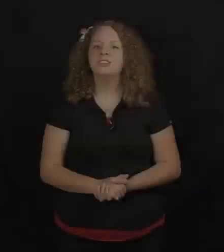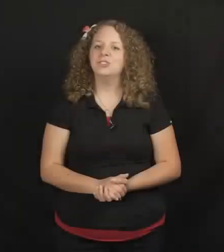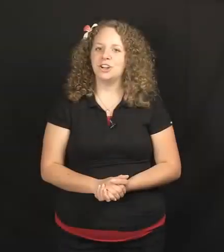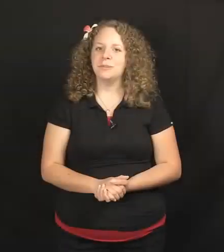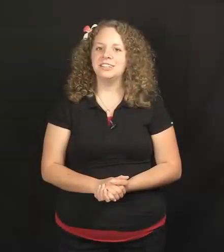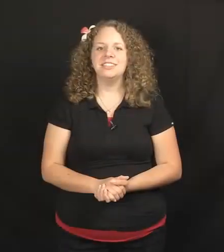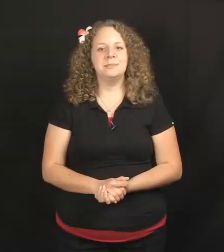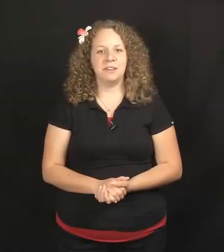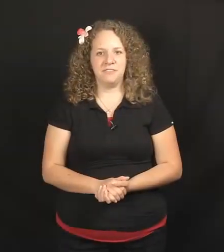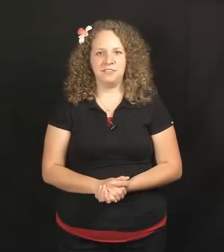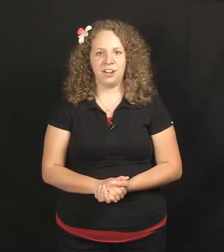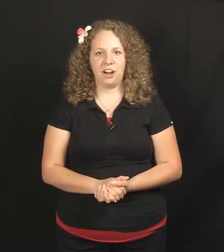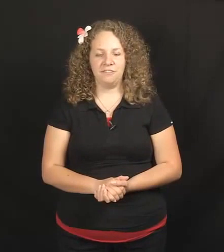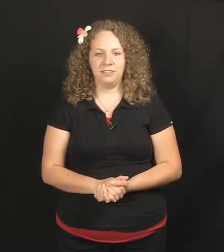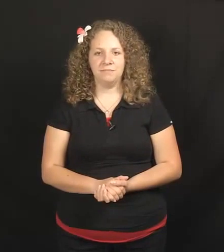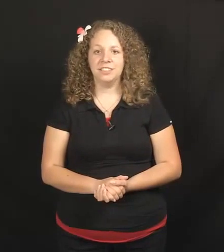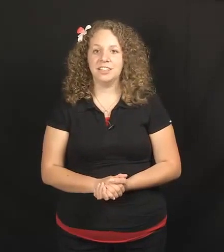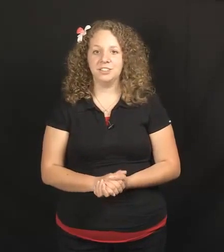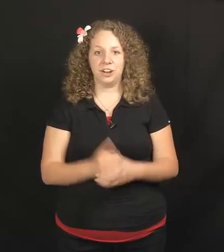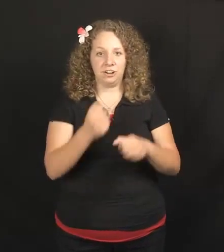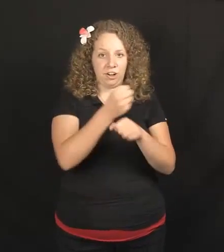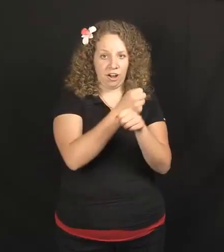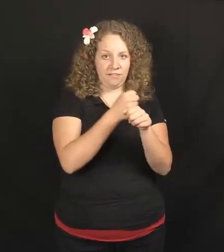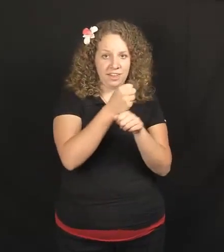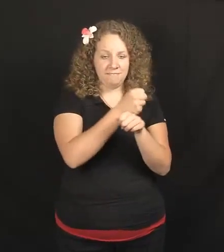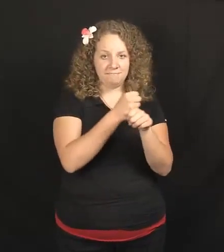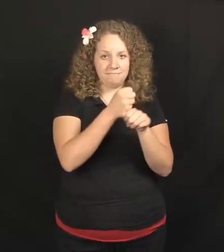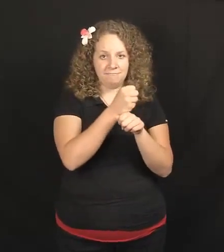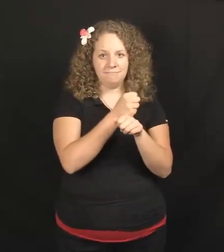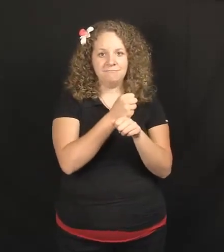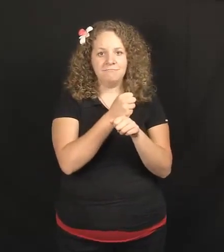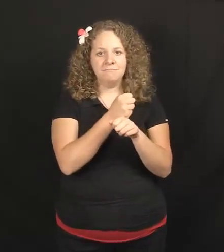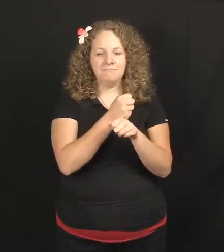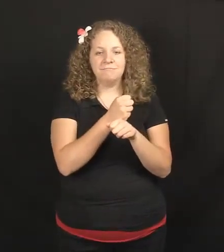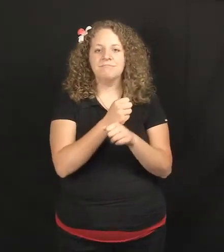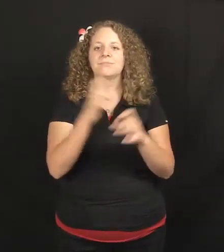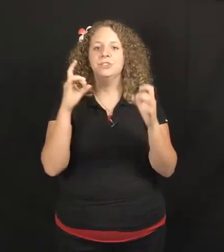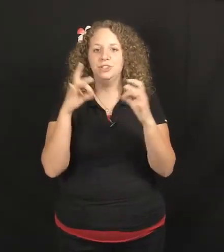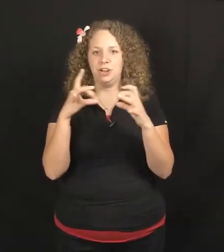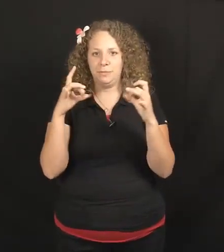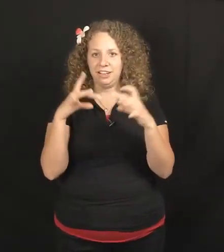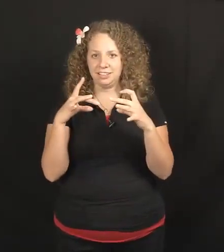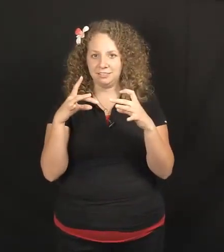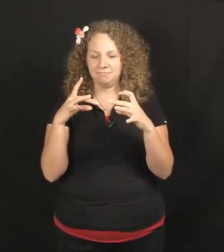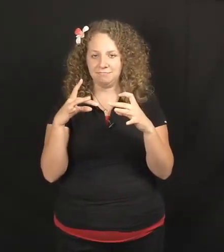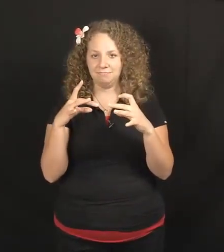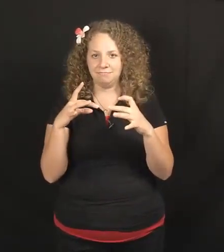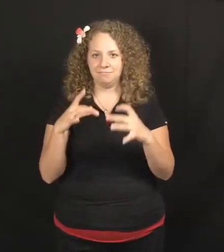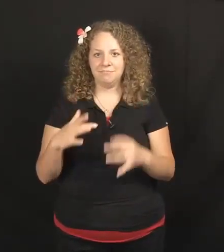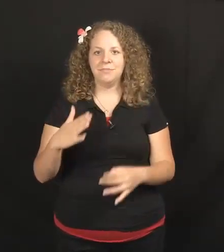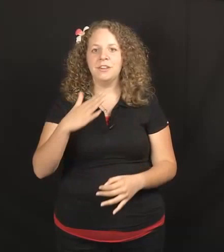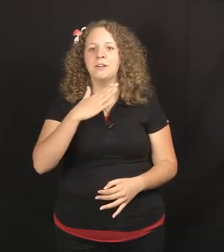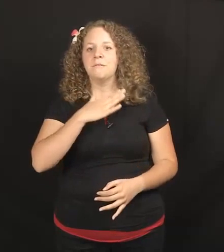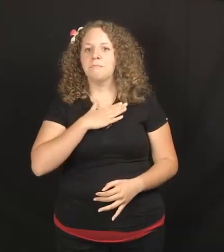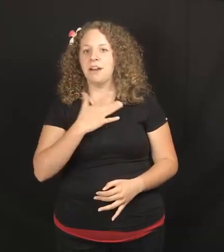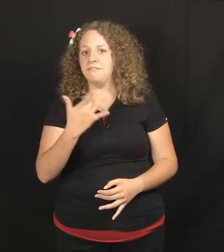Starbucks is my favorite coffee. The signs are coffee, Starbucks, my